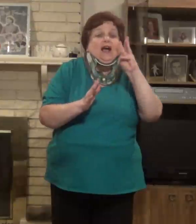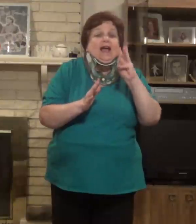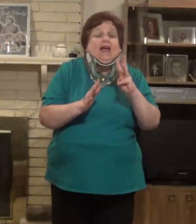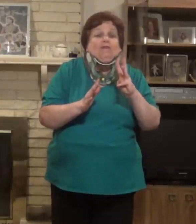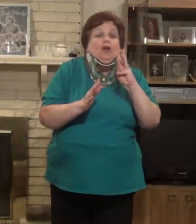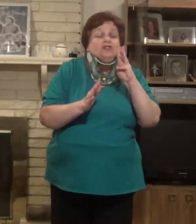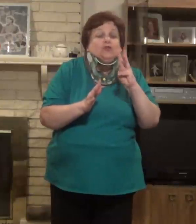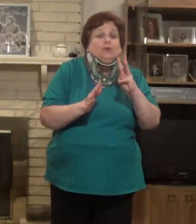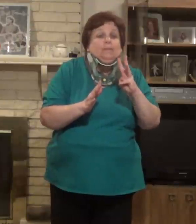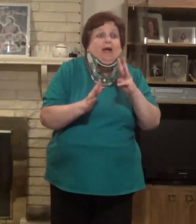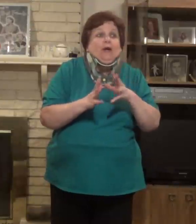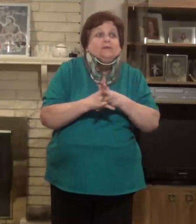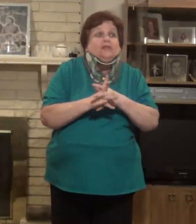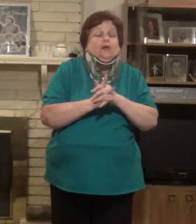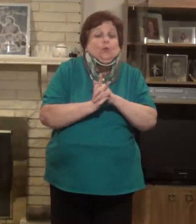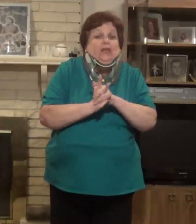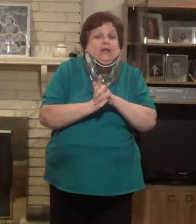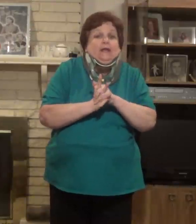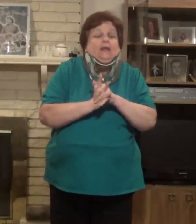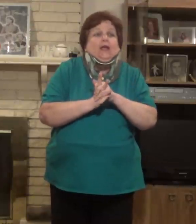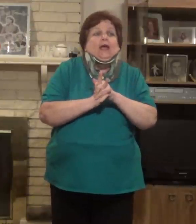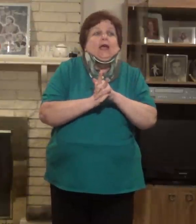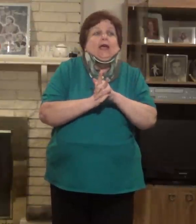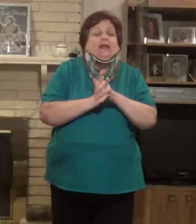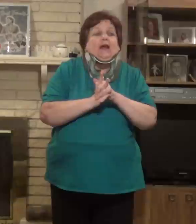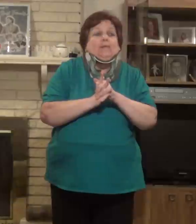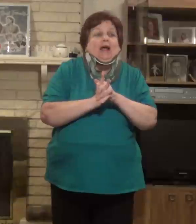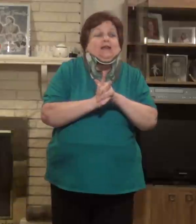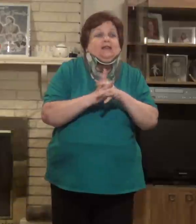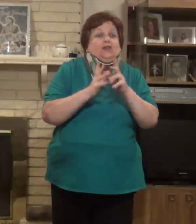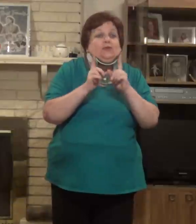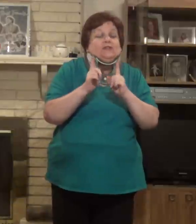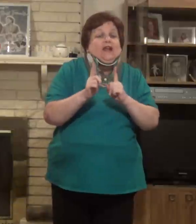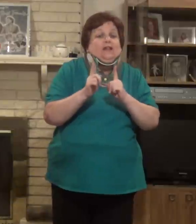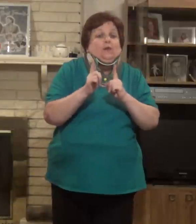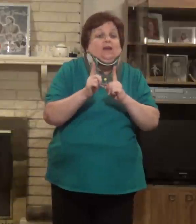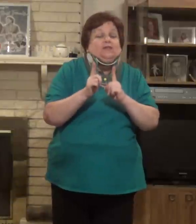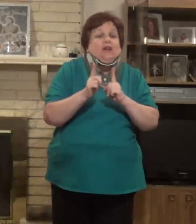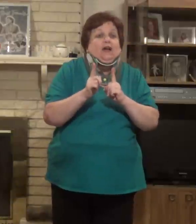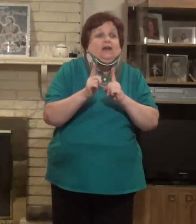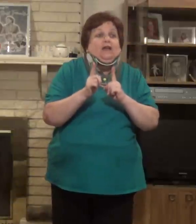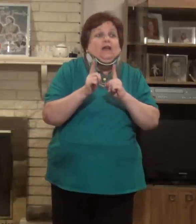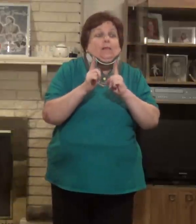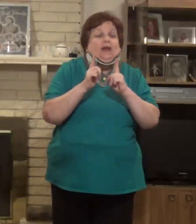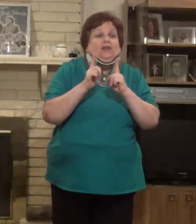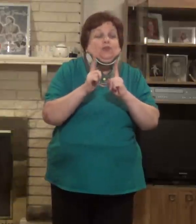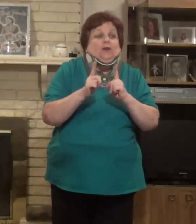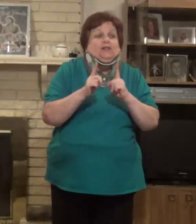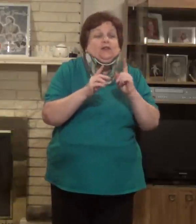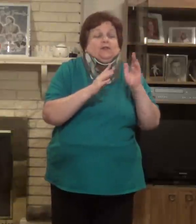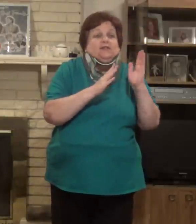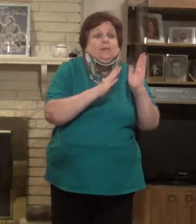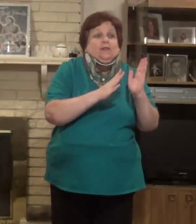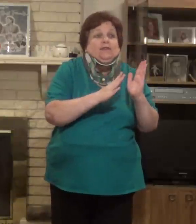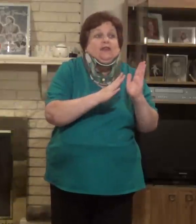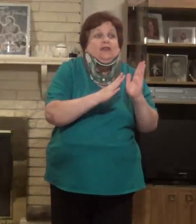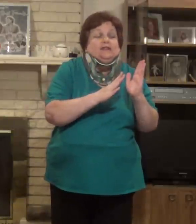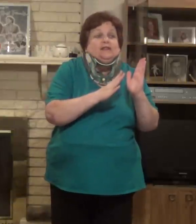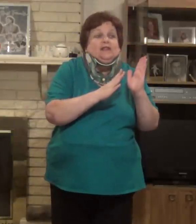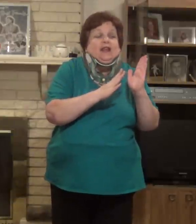I have lost three pounds in a week. And I'm not going to tell you exactly what I've done. But I do want to tell you some of the things that